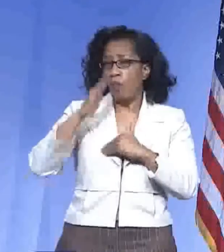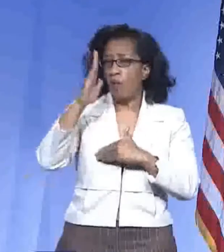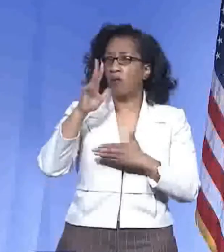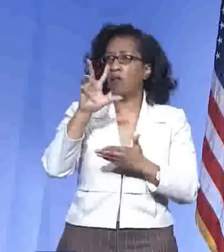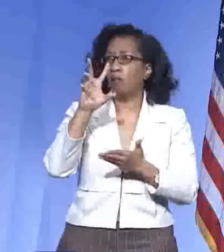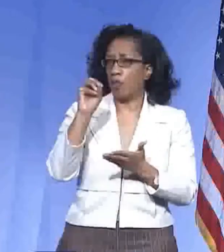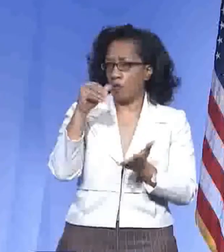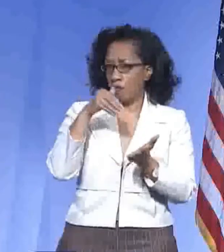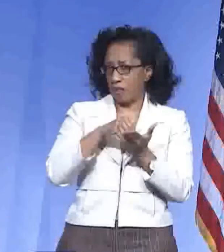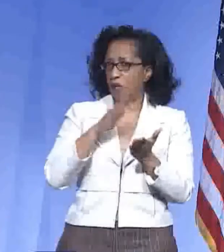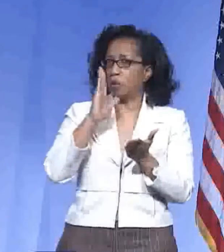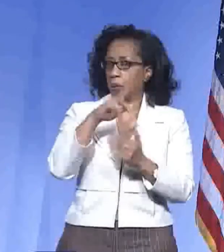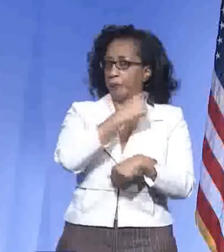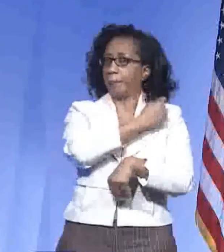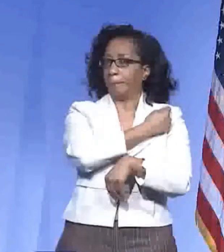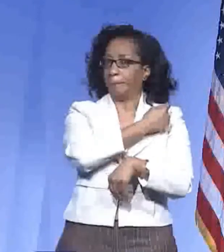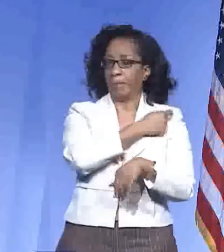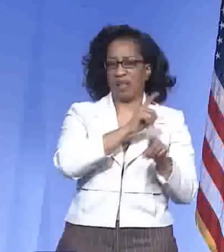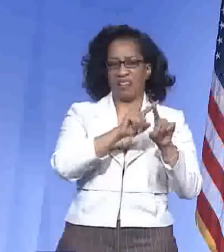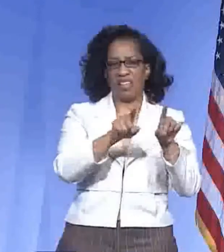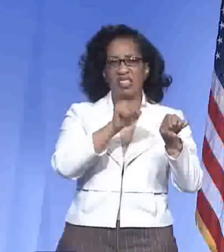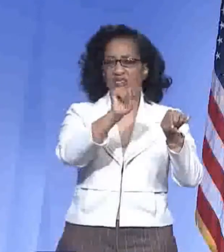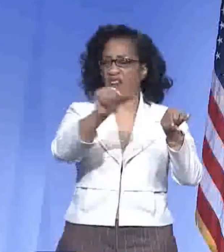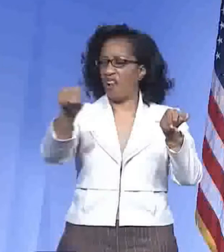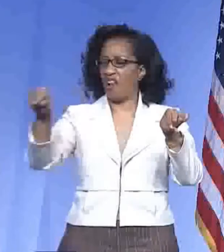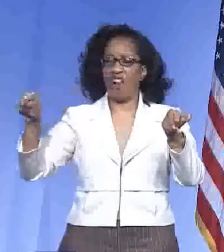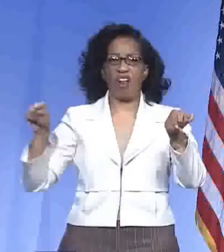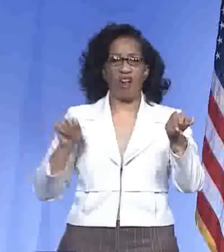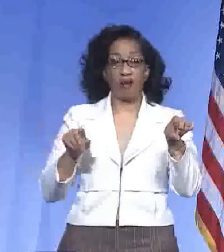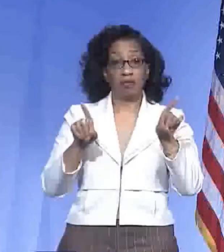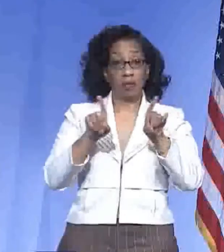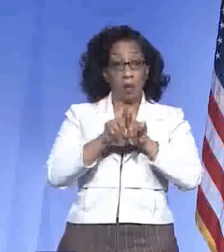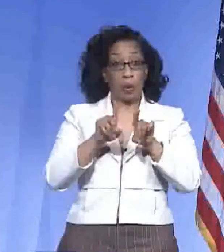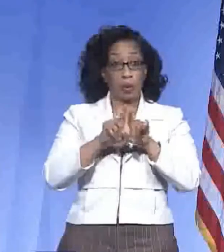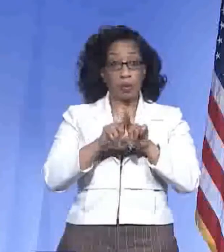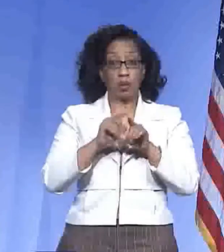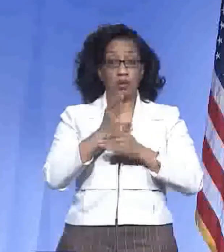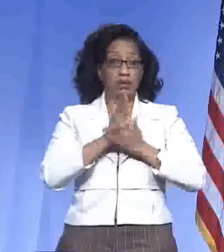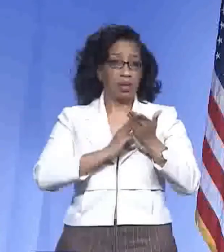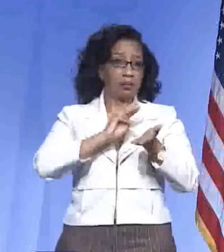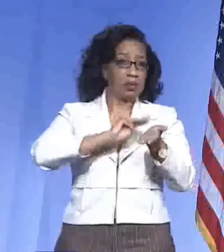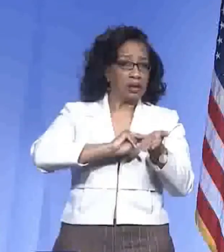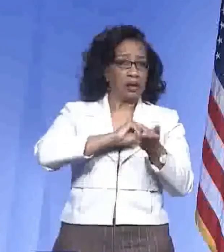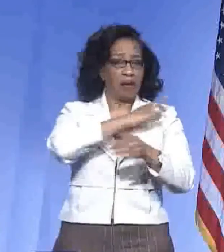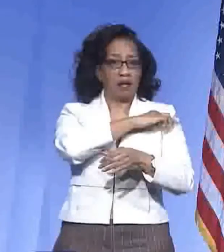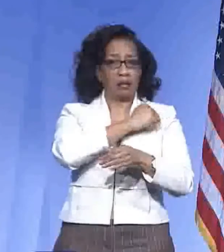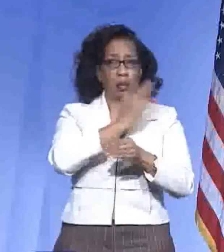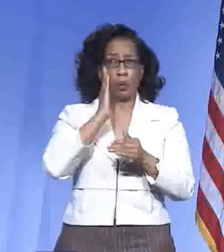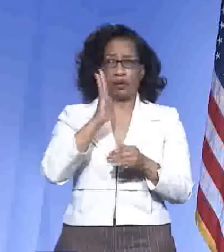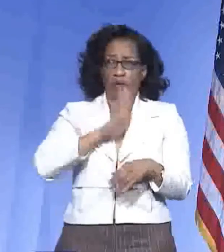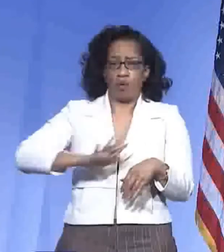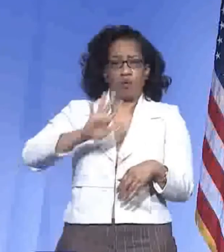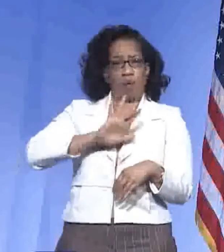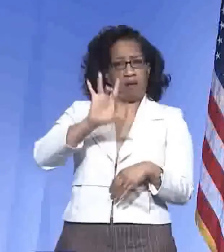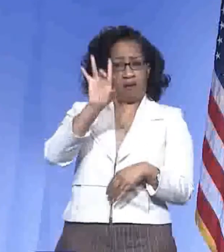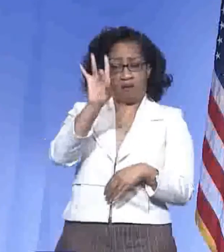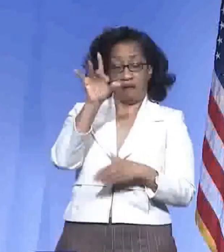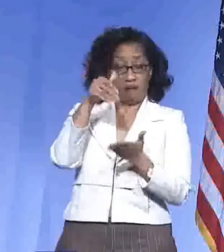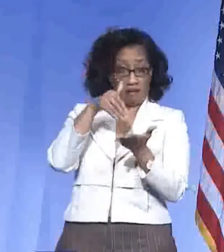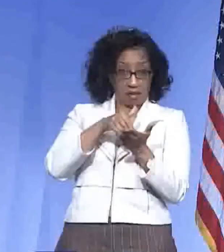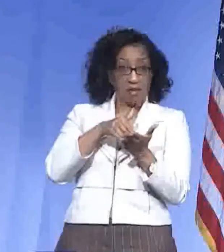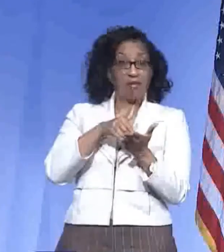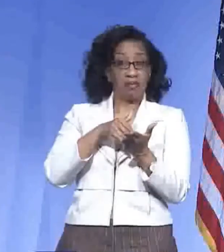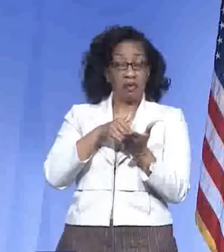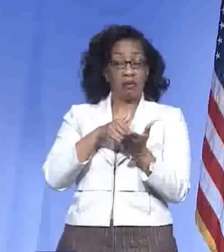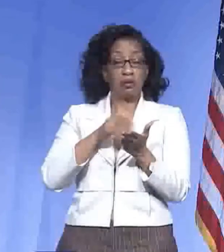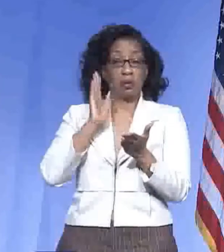doses through our fixed sites. Our medical partners will deliver nearly 8,000 doses through all of